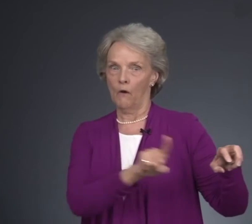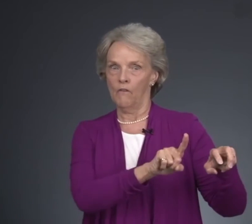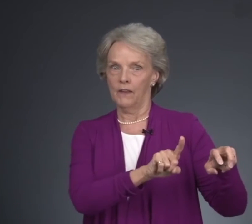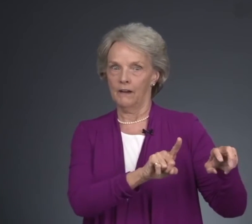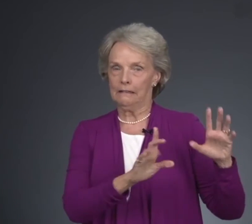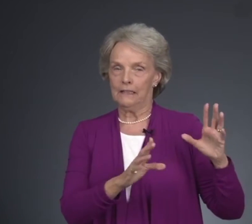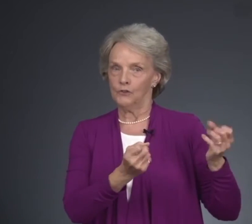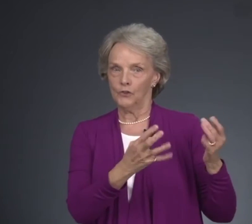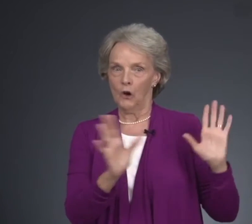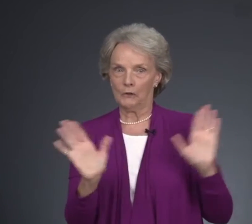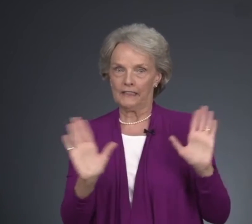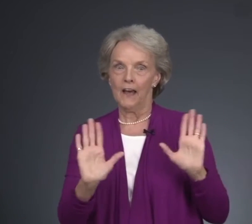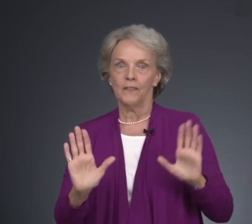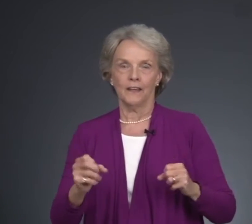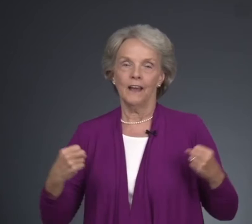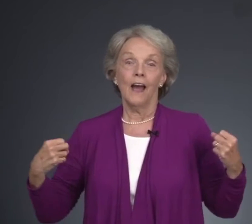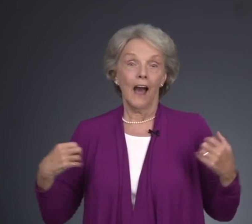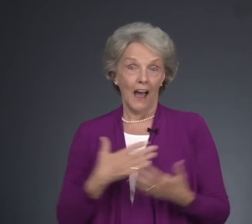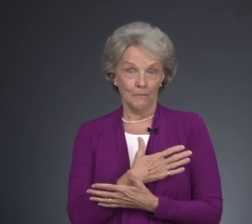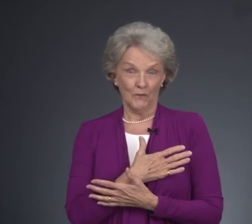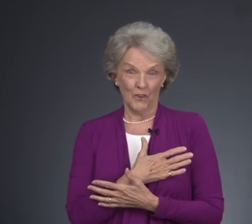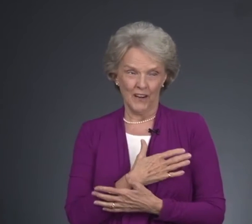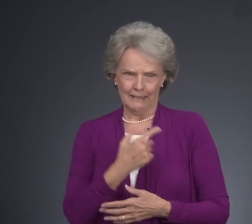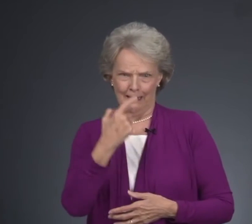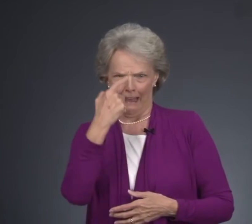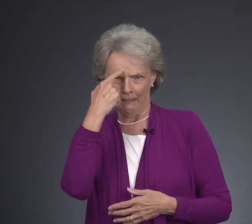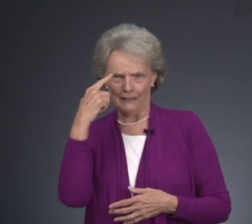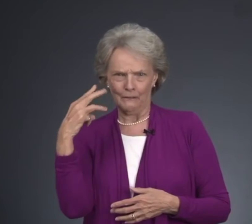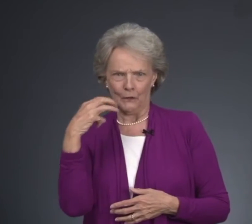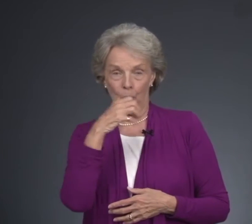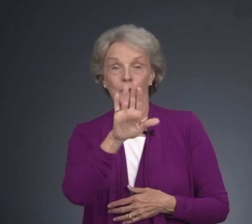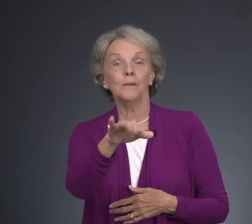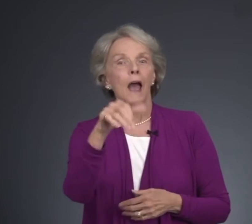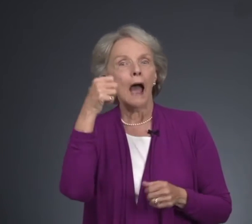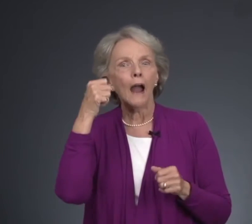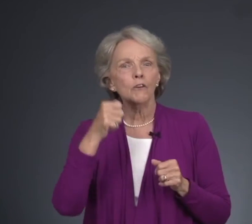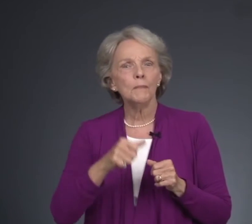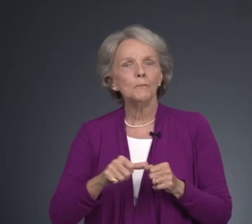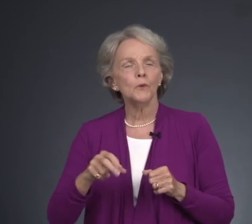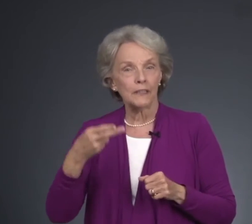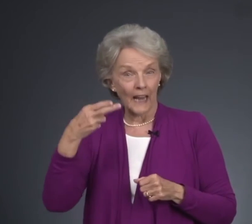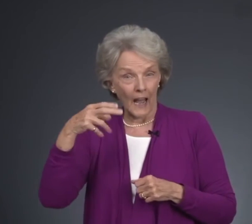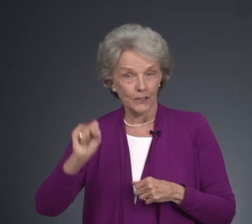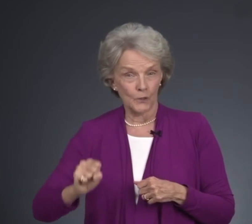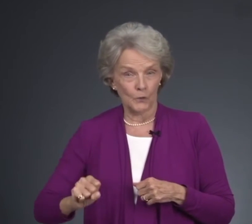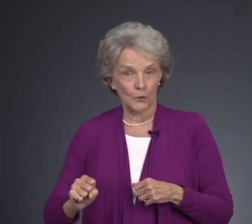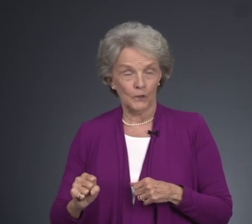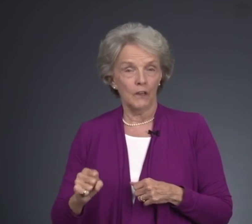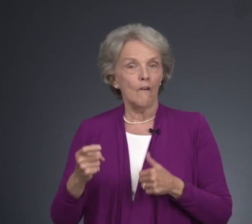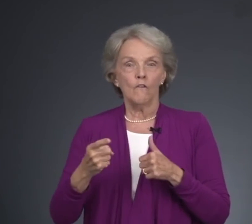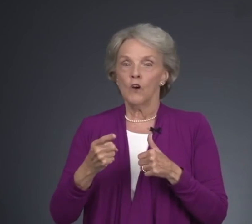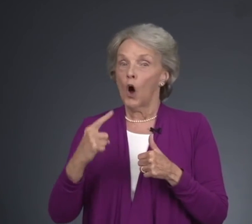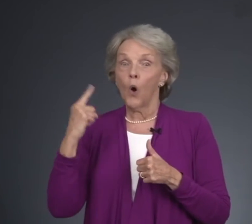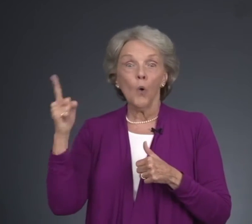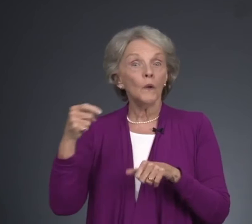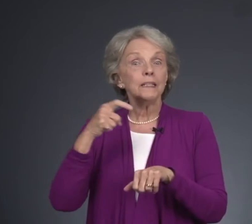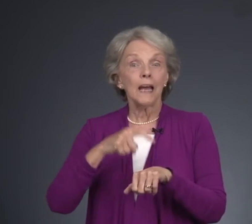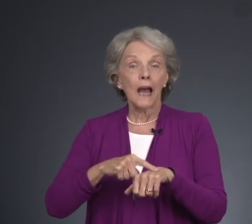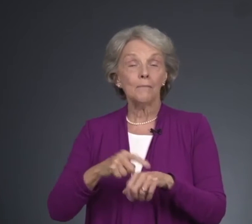went over there to talk nothing. I'm afraid. I think they're weird. I remember in high school, the only time